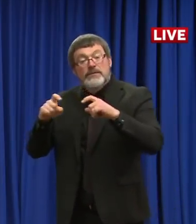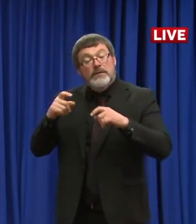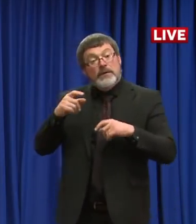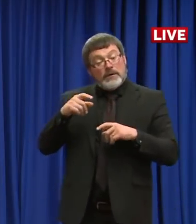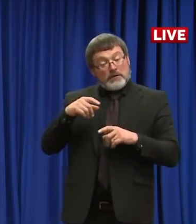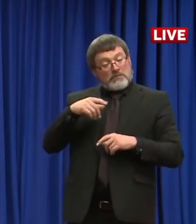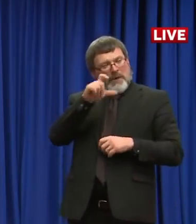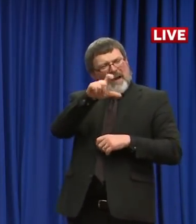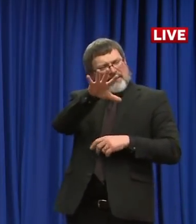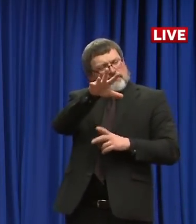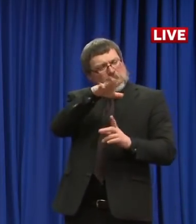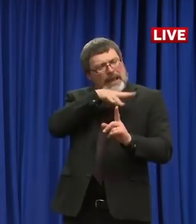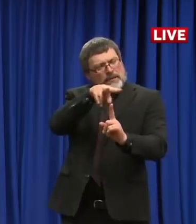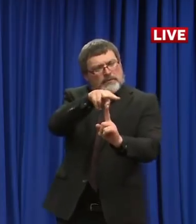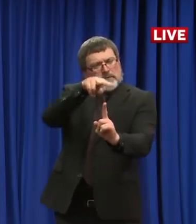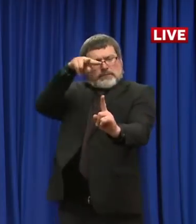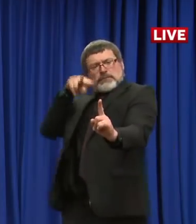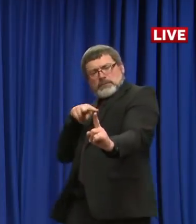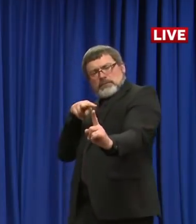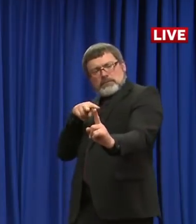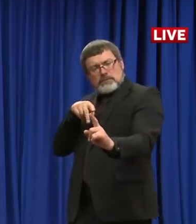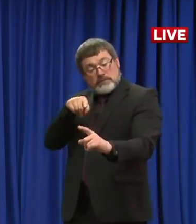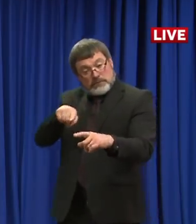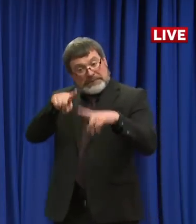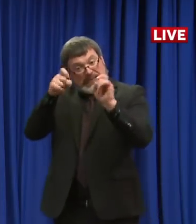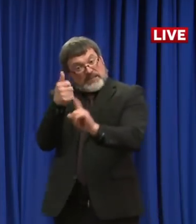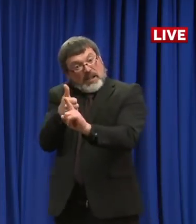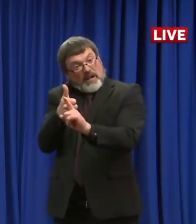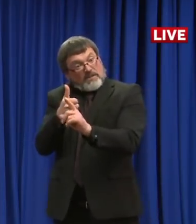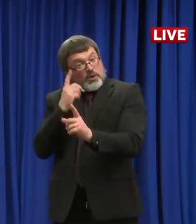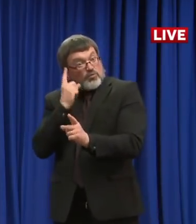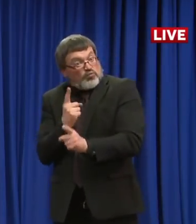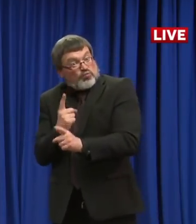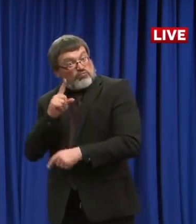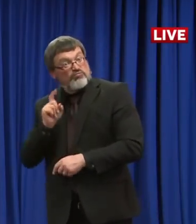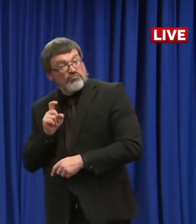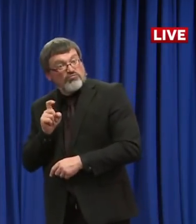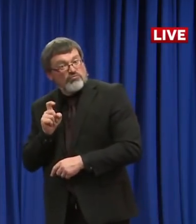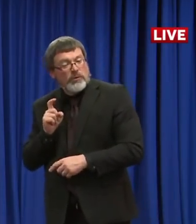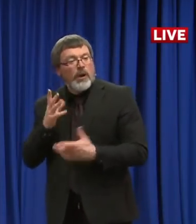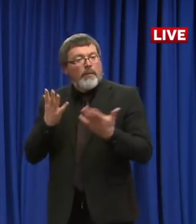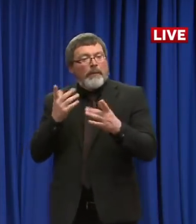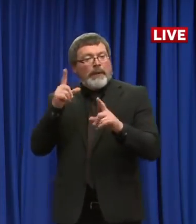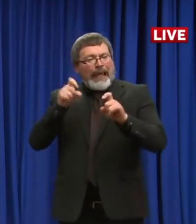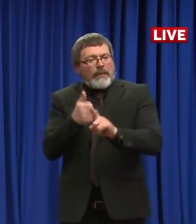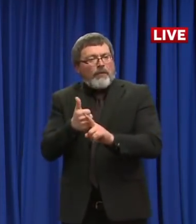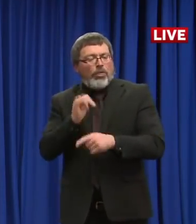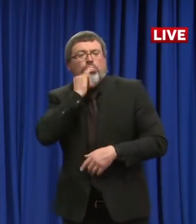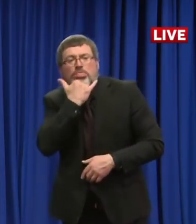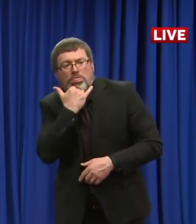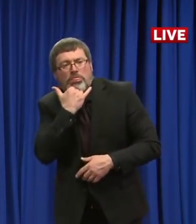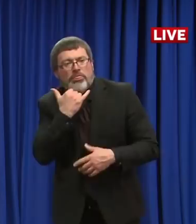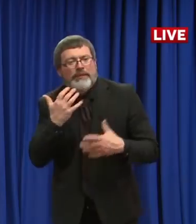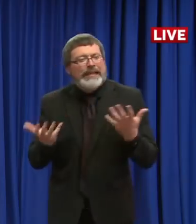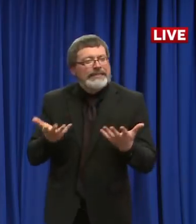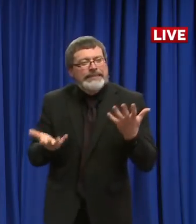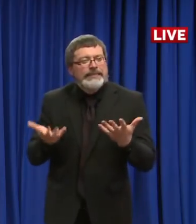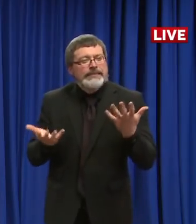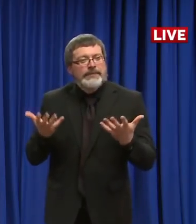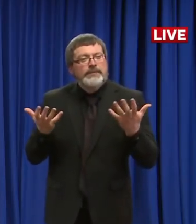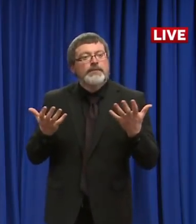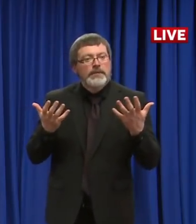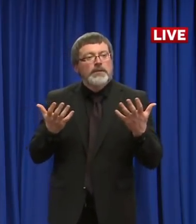the hospitalizations is one number that is fairly consistent amongst populations, given that if you have the symptoms and need to be hospitalized, you're going to be.